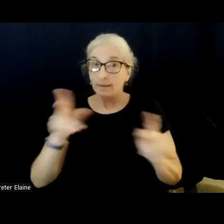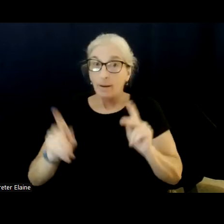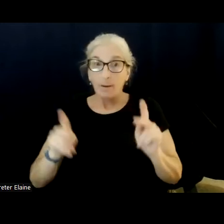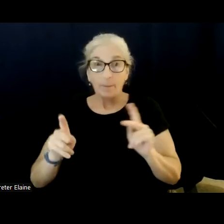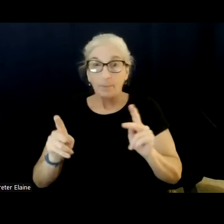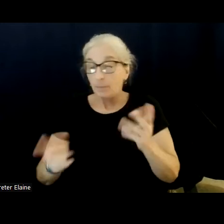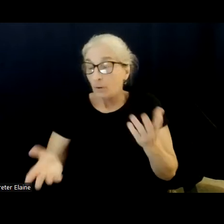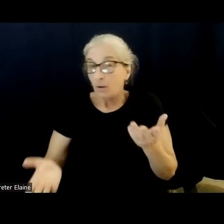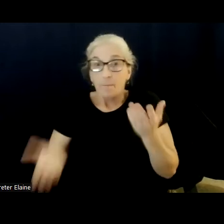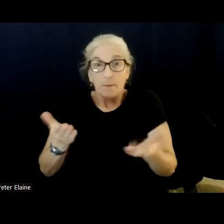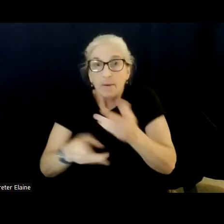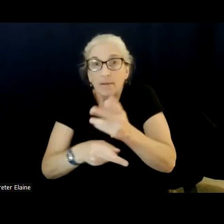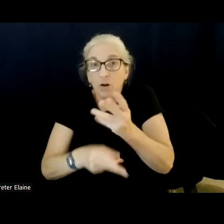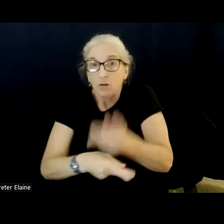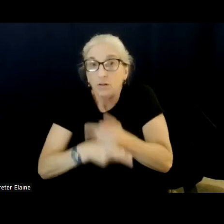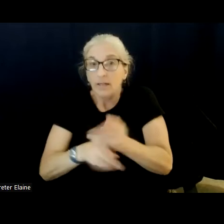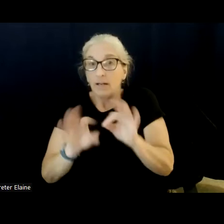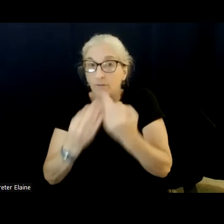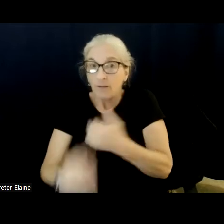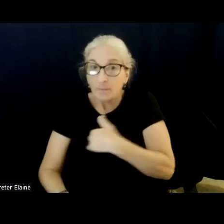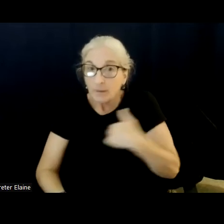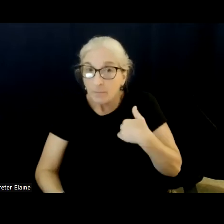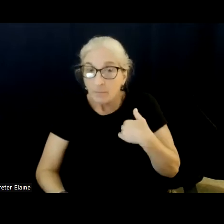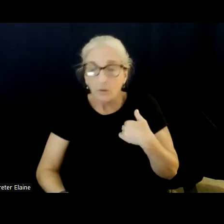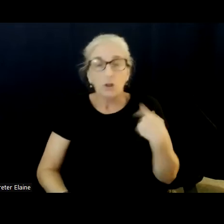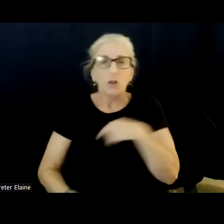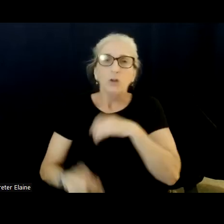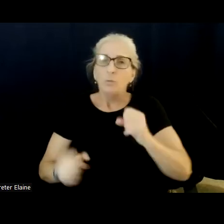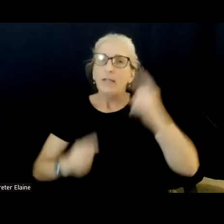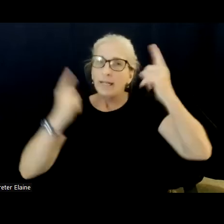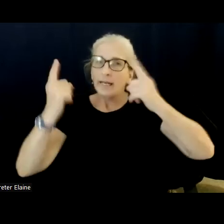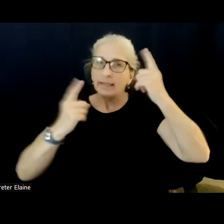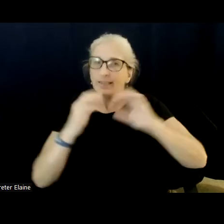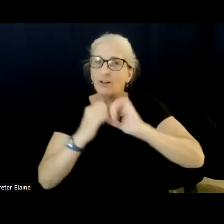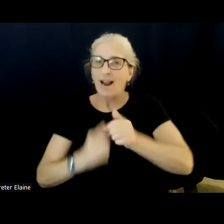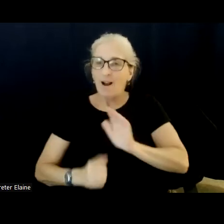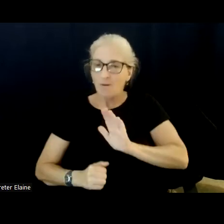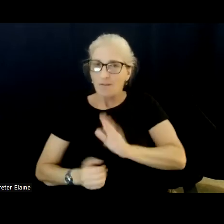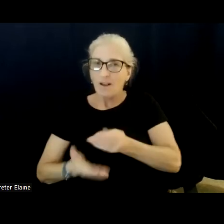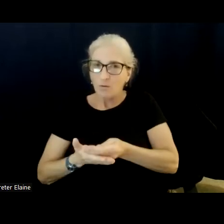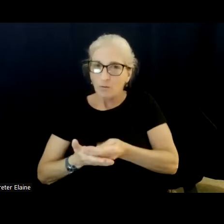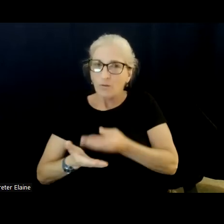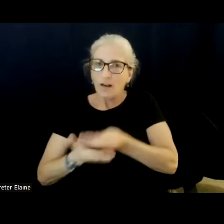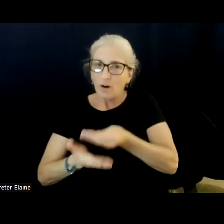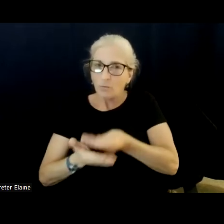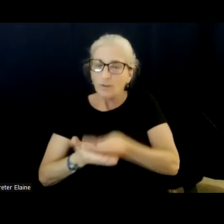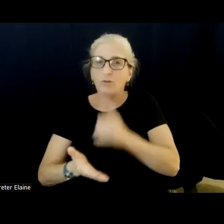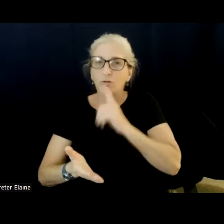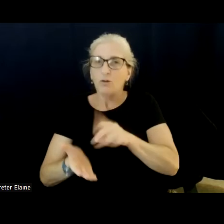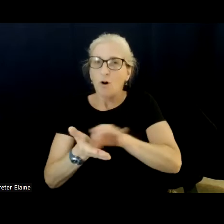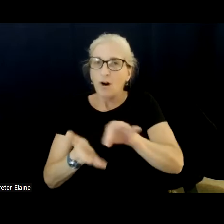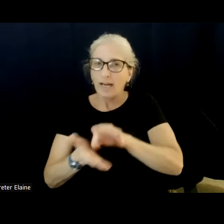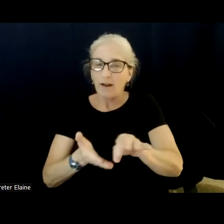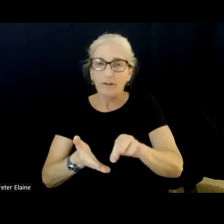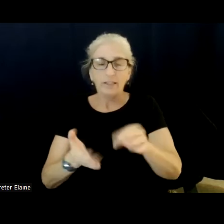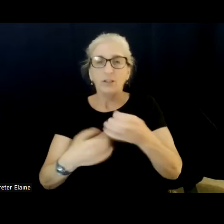they're caring for family members and other things. And perhaps we can look at how the resources are counted to meet the $2,000 and $3,000 limits. And